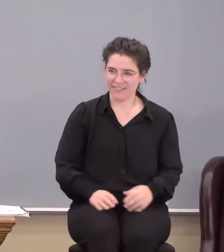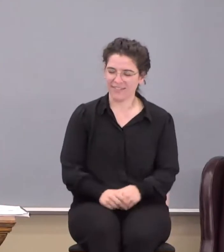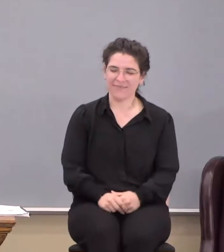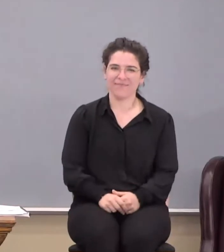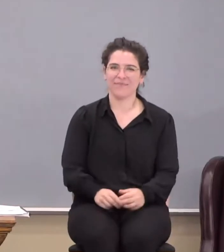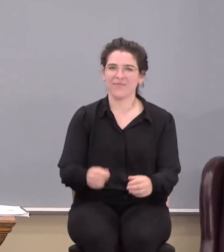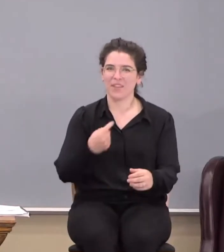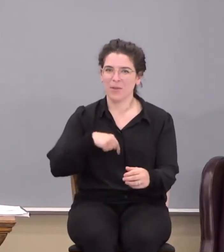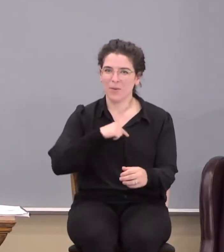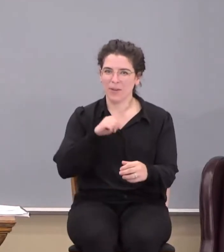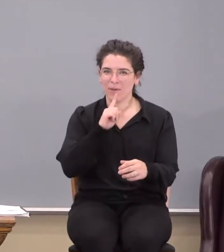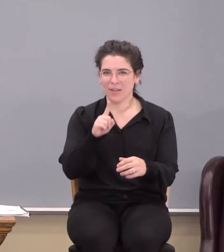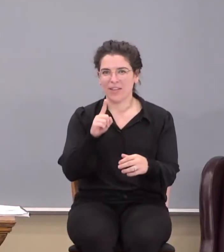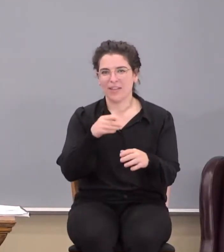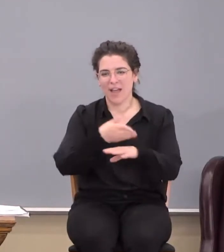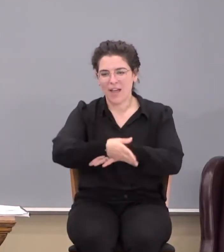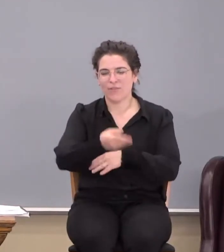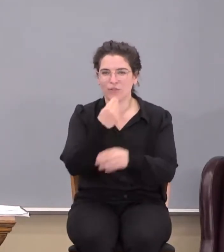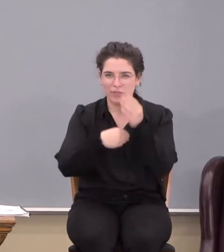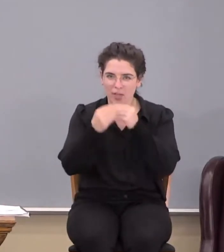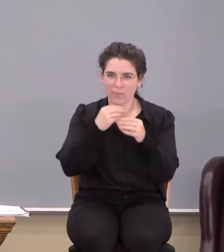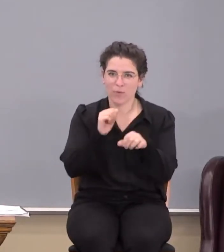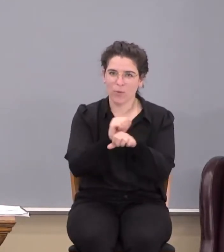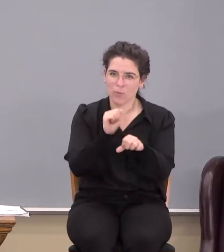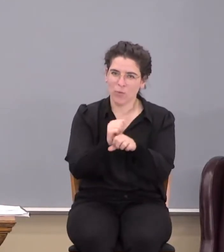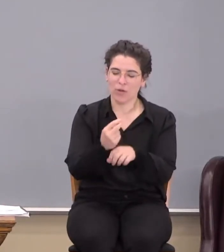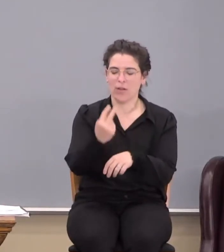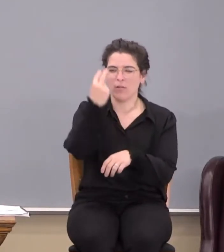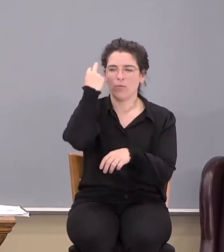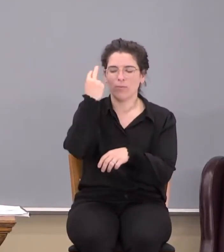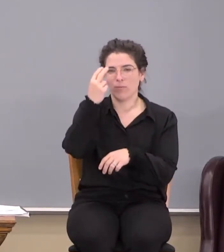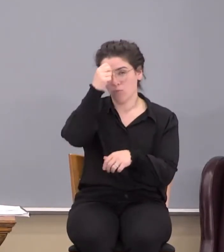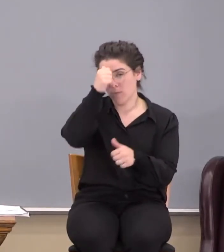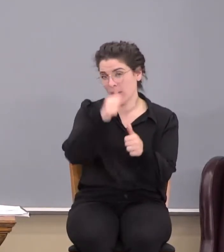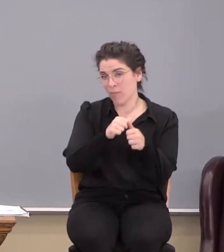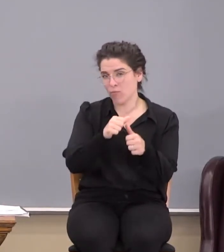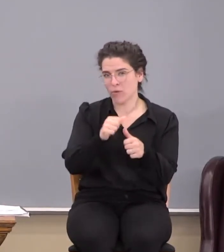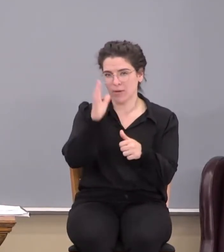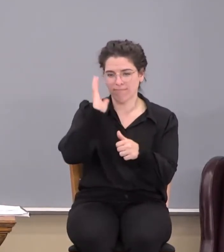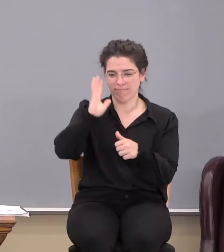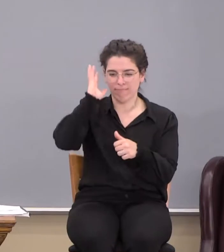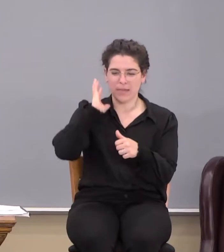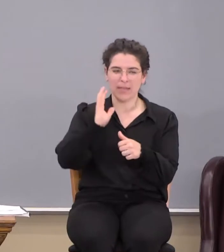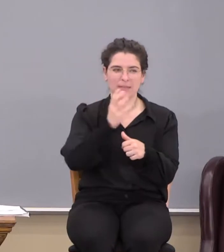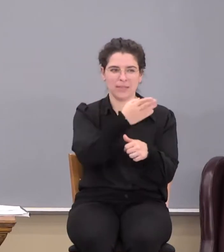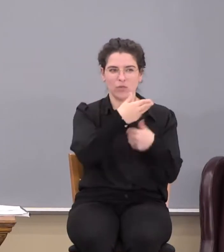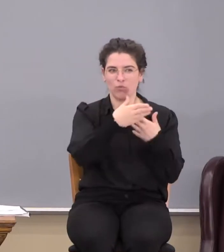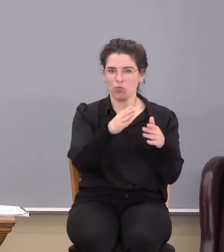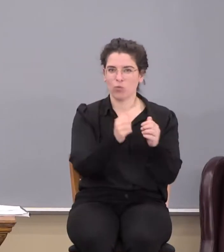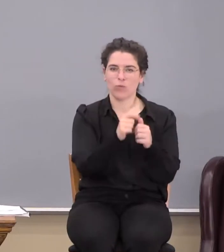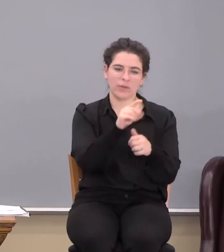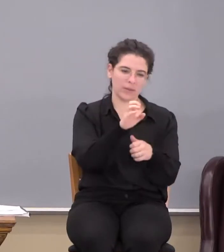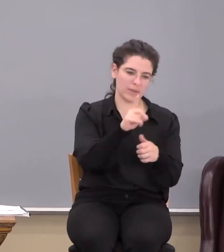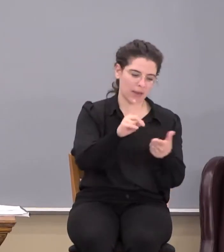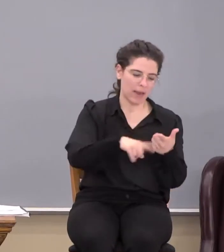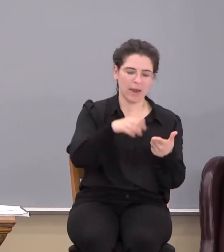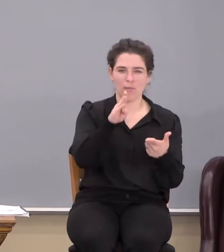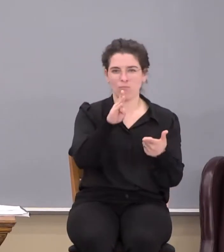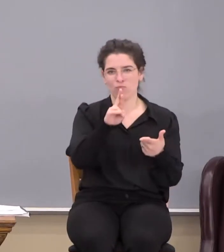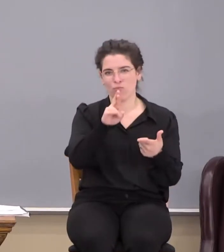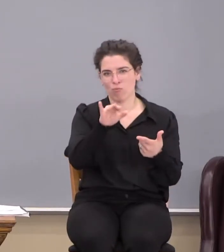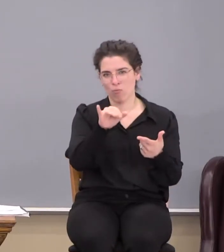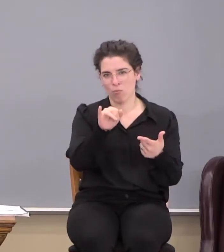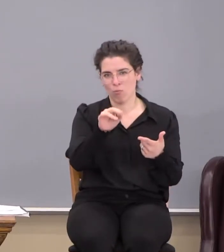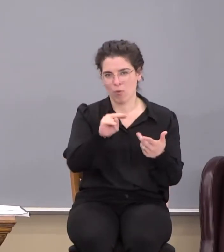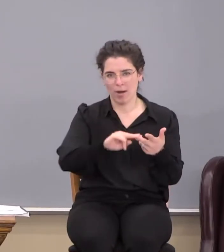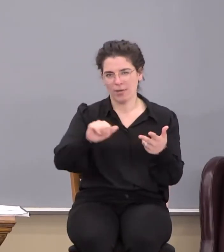We actually, after supper, we were kind of reminiscing back there in the room, Ted, myself, and Brian, and some of the others.